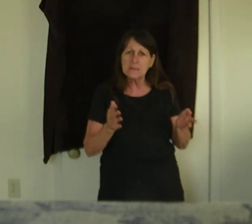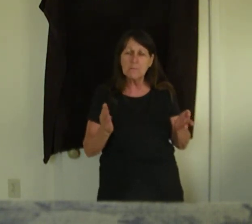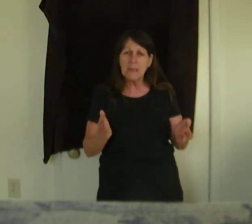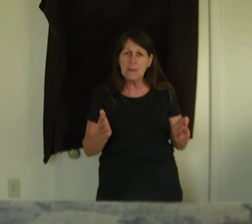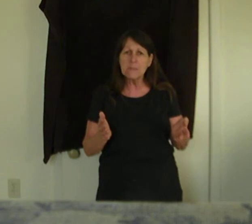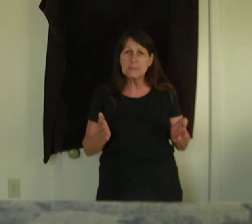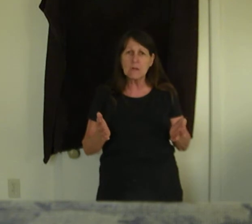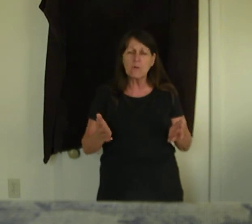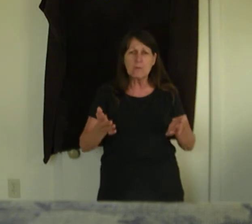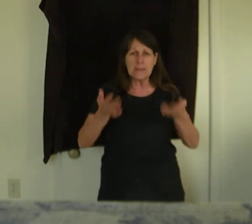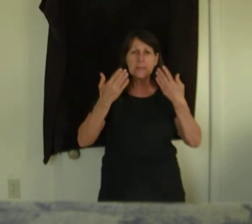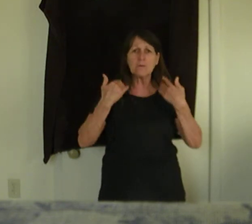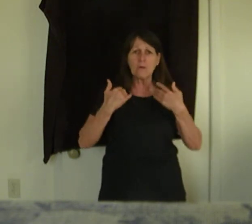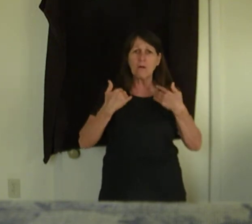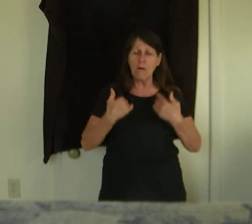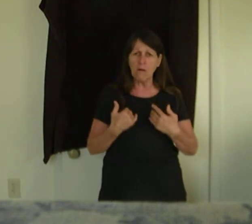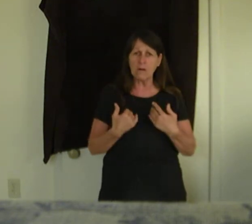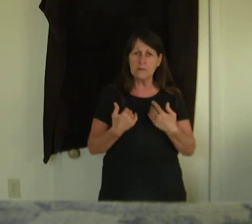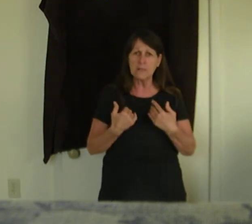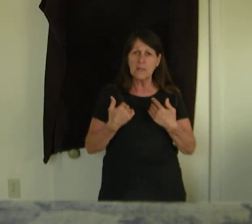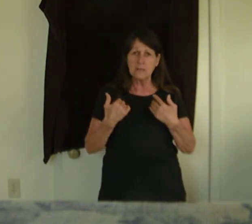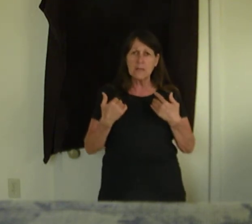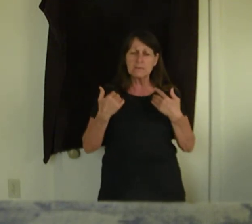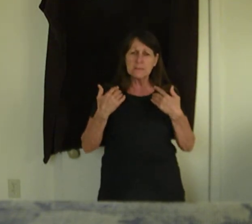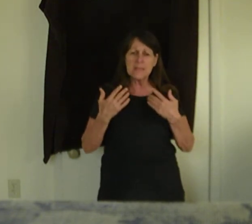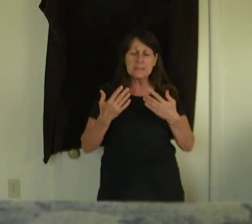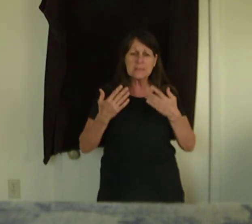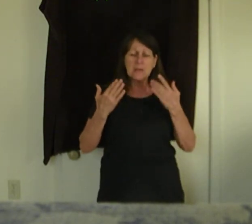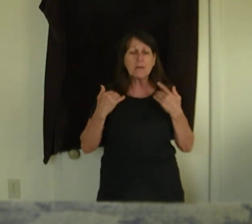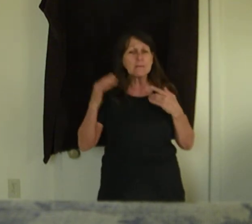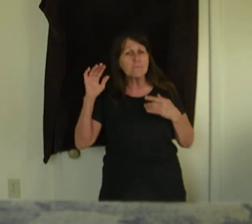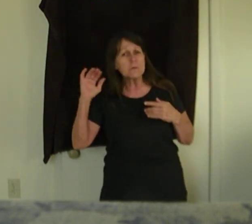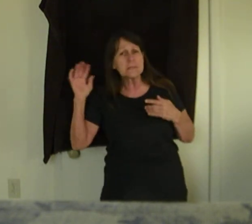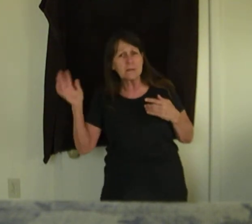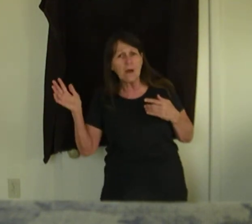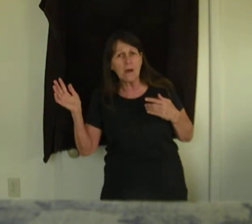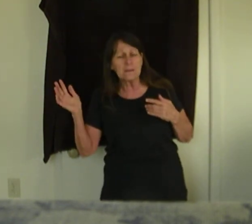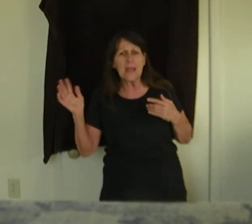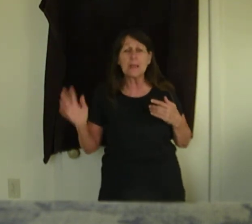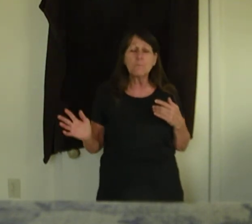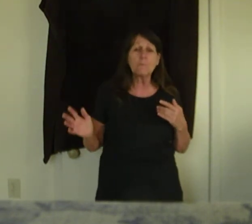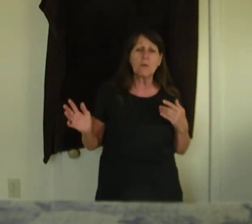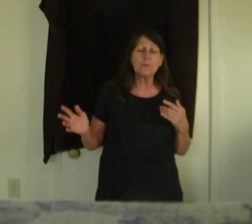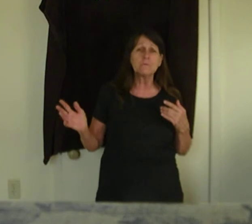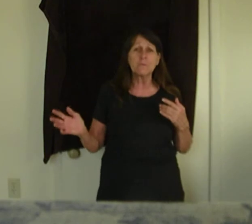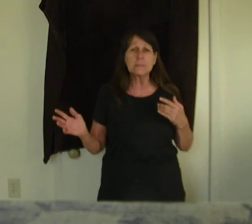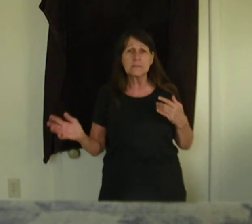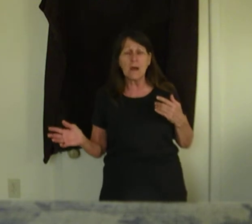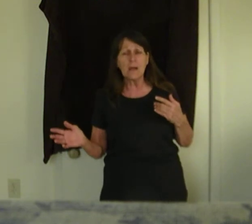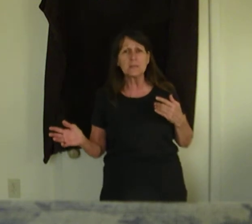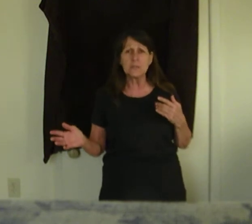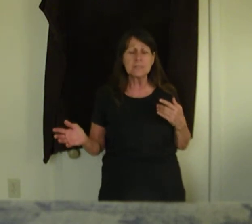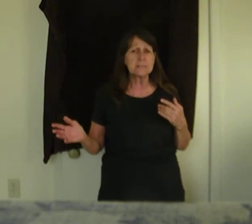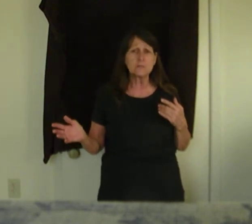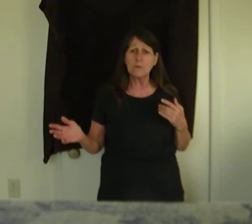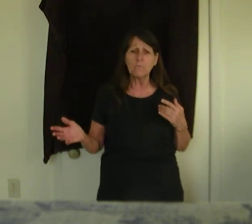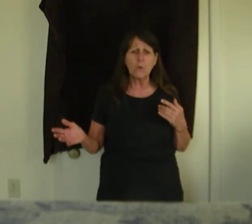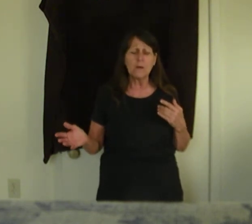commandments are in our heart. That's hearing the voice of God. Abram heard the voice of God in Genesis 12, 1.